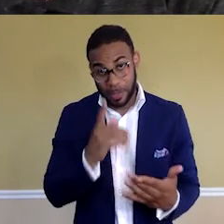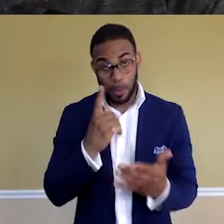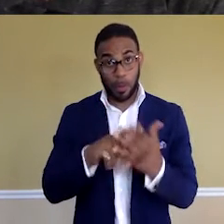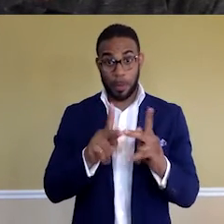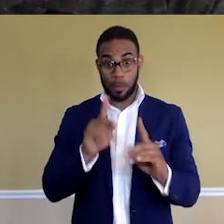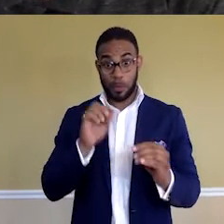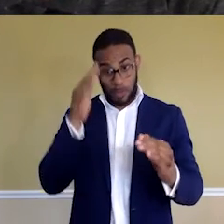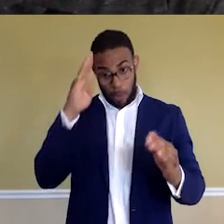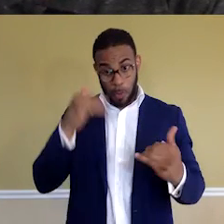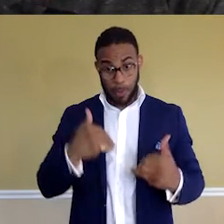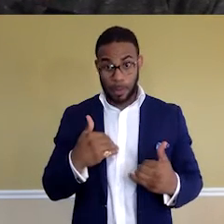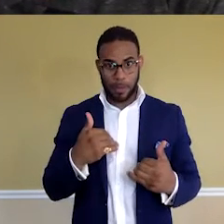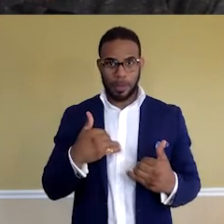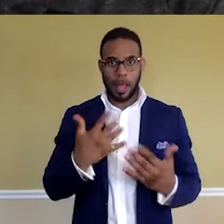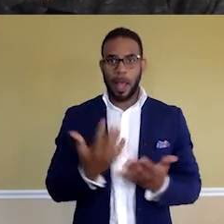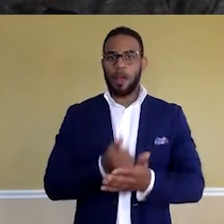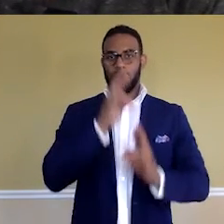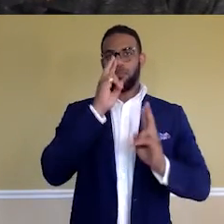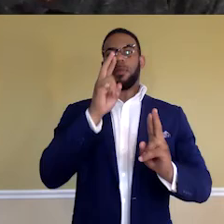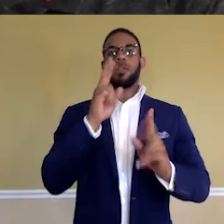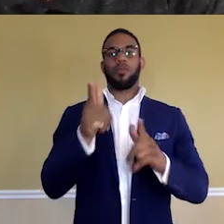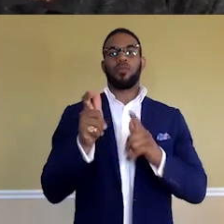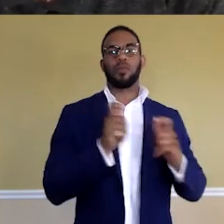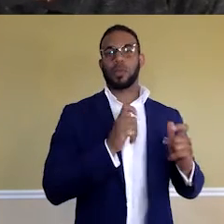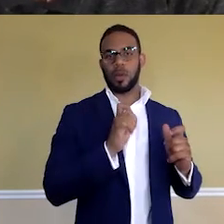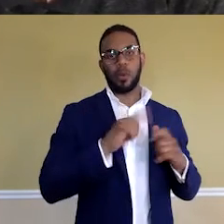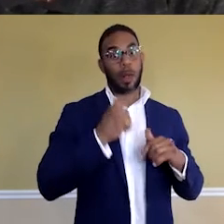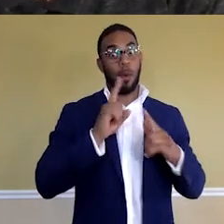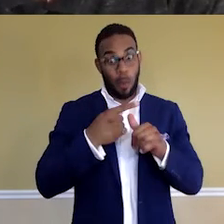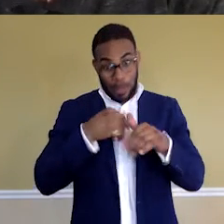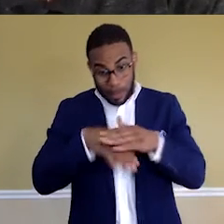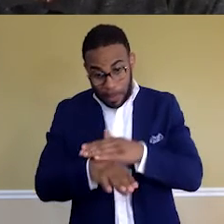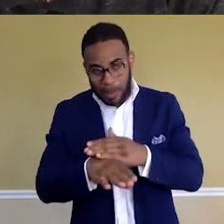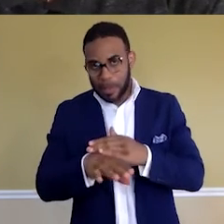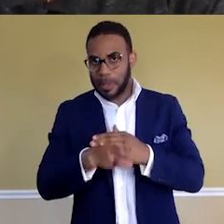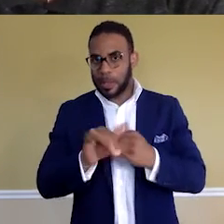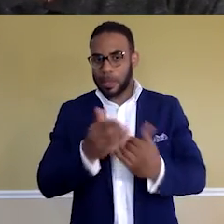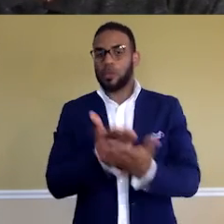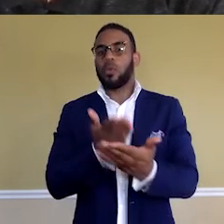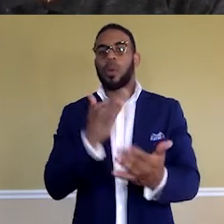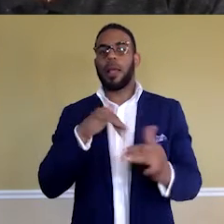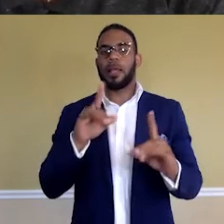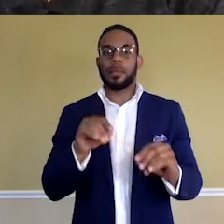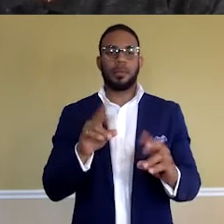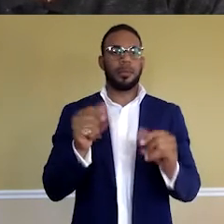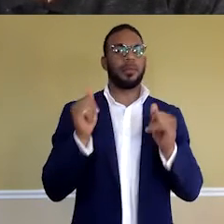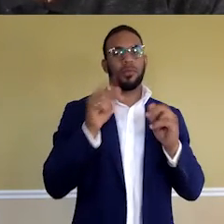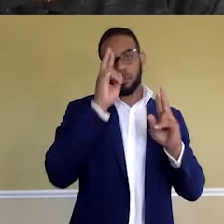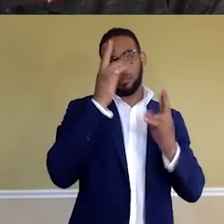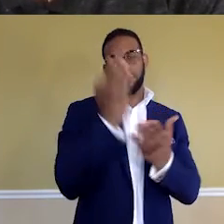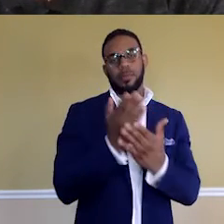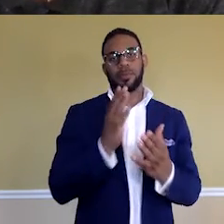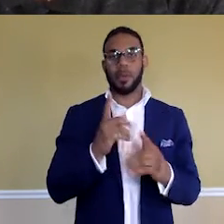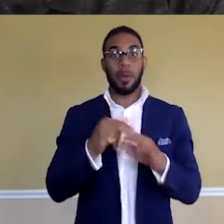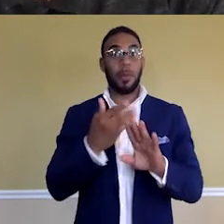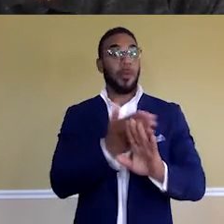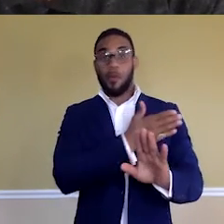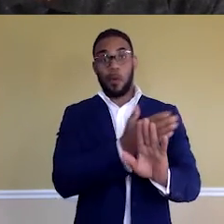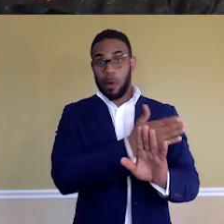get to know me, I kind of earn their respect very quickly. Once I'm in there and I kind of show what I can do, then the respect is there. But beforehand, it's always a